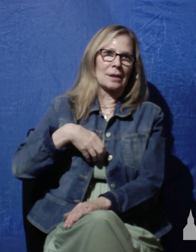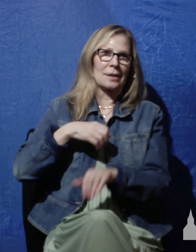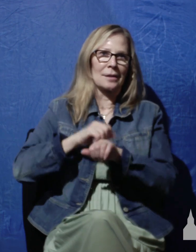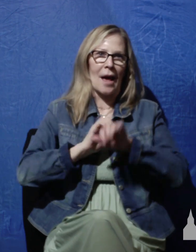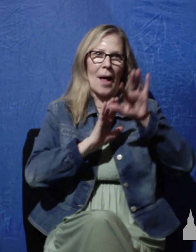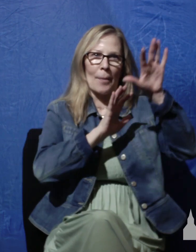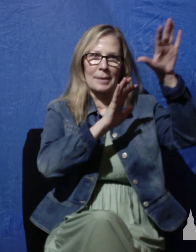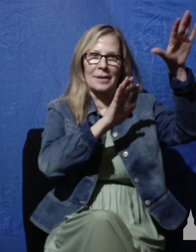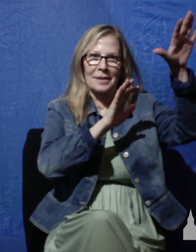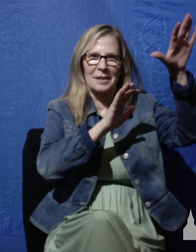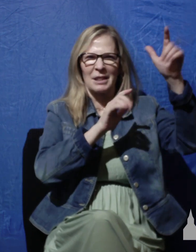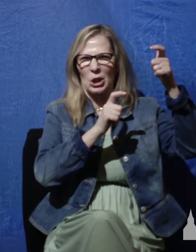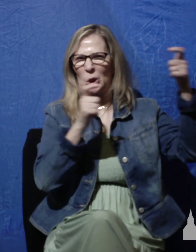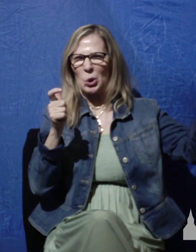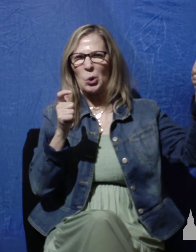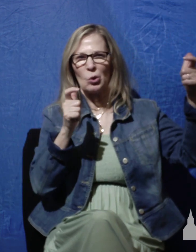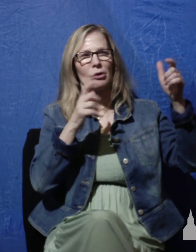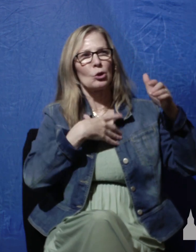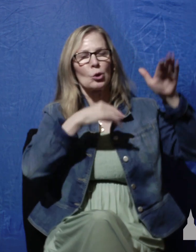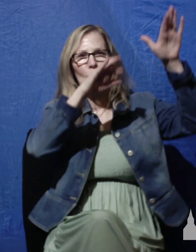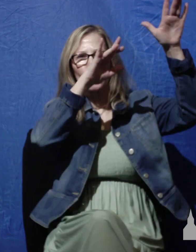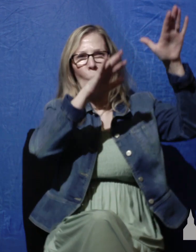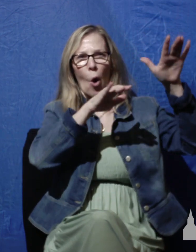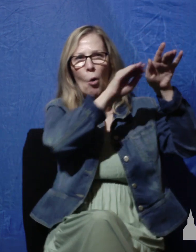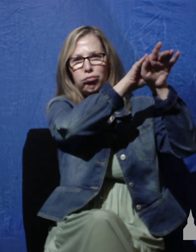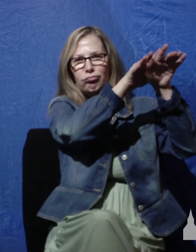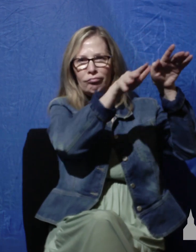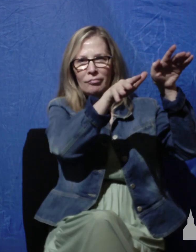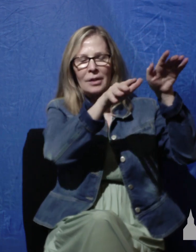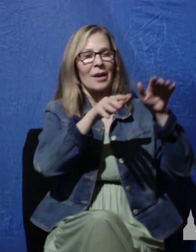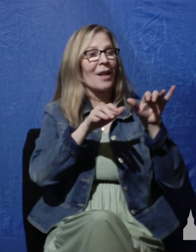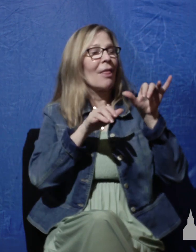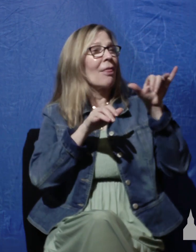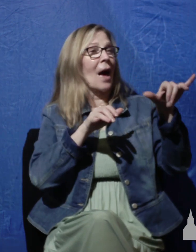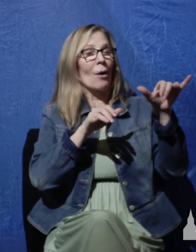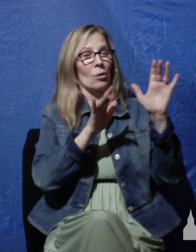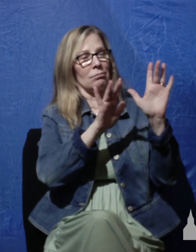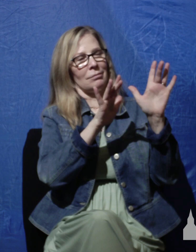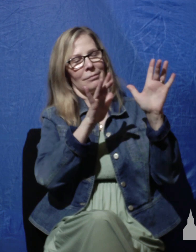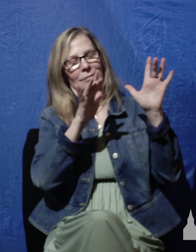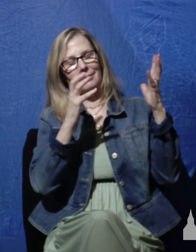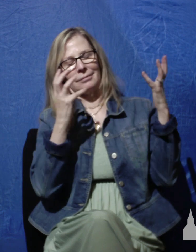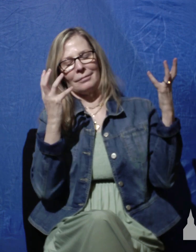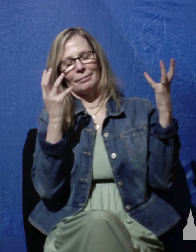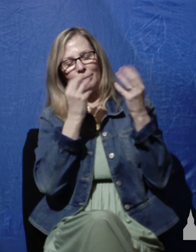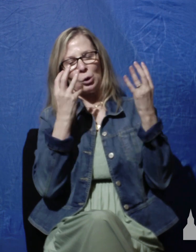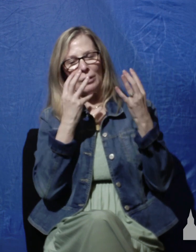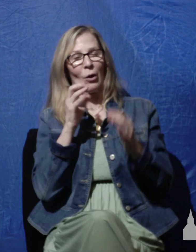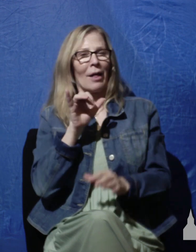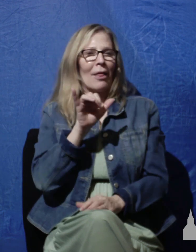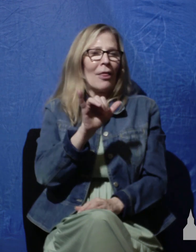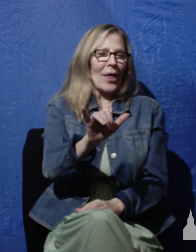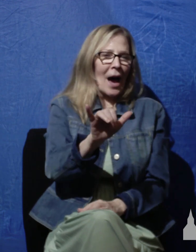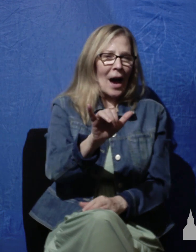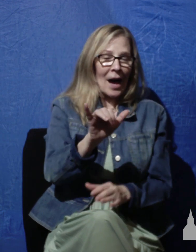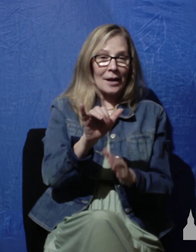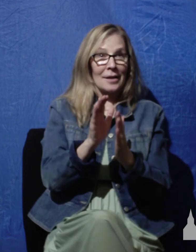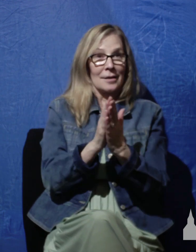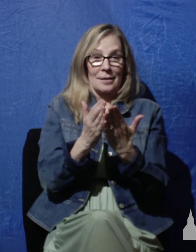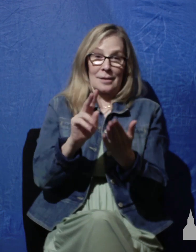praise glowing with a rosier light than any of the rest. It is the apple tree among the trees of